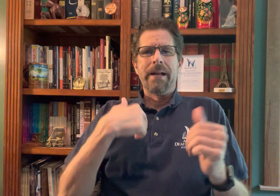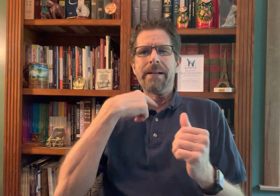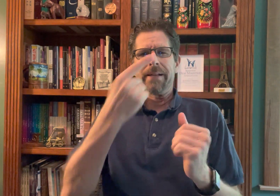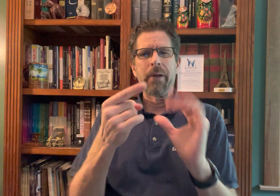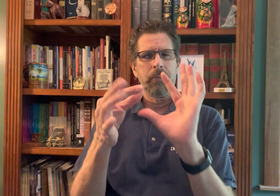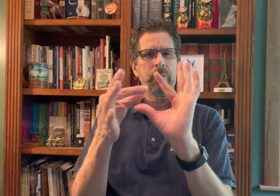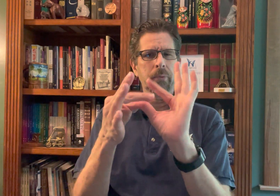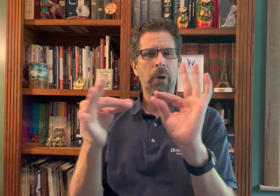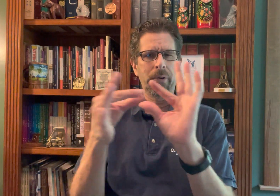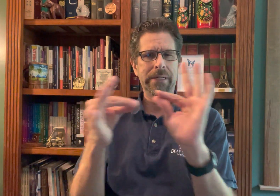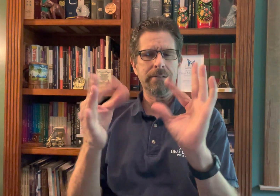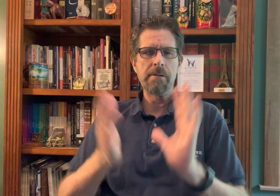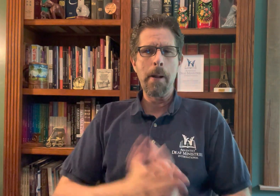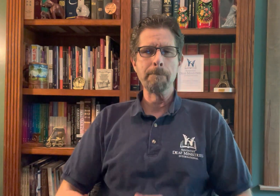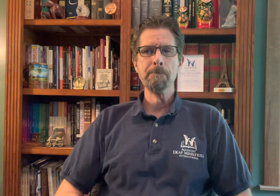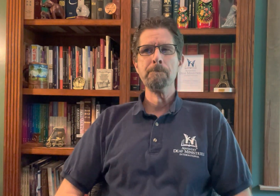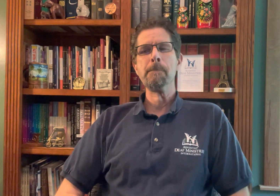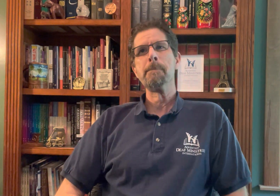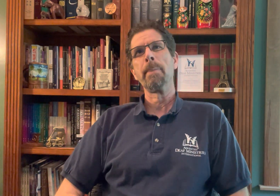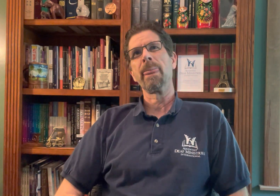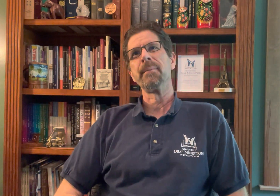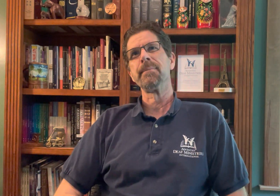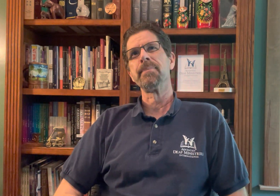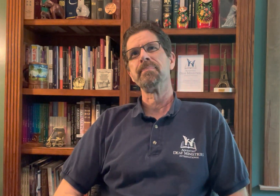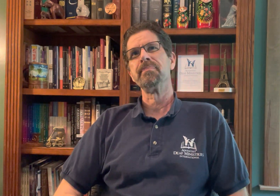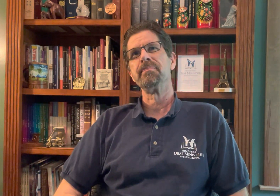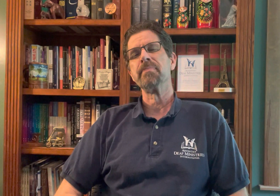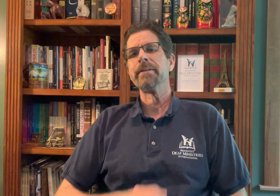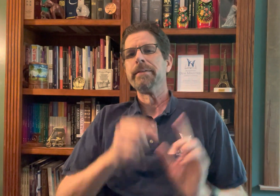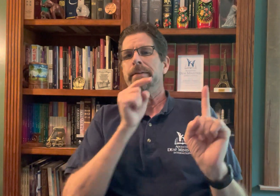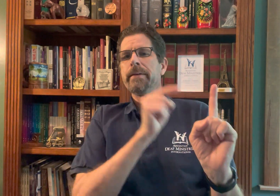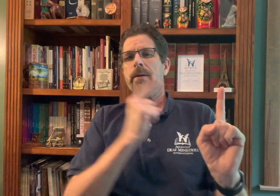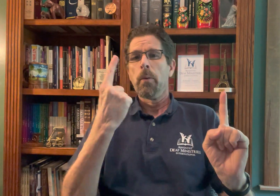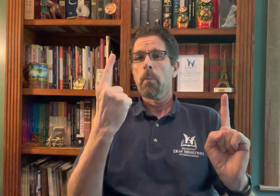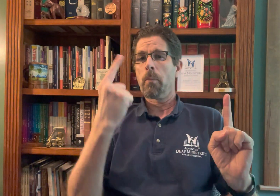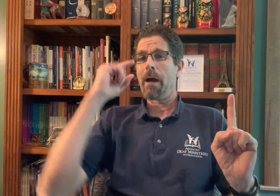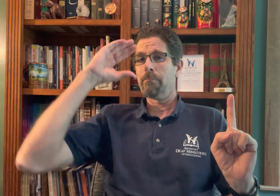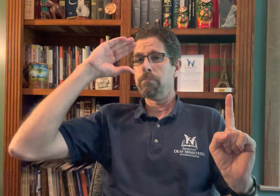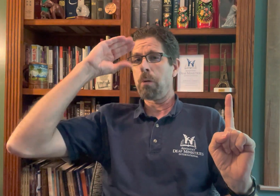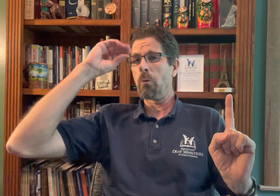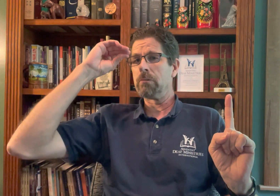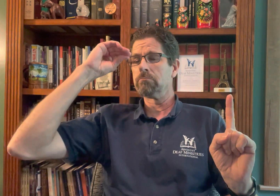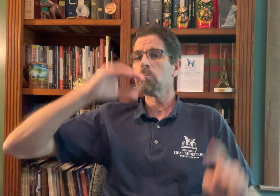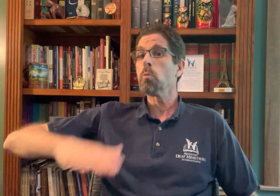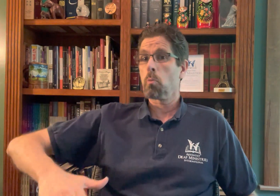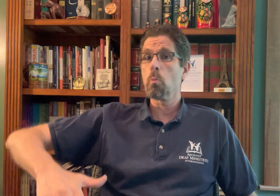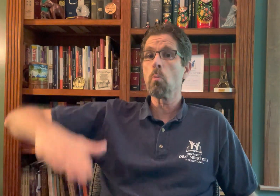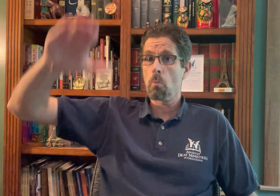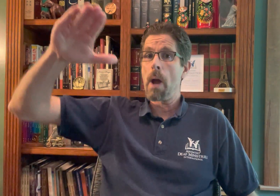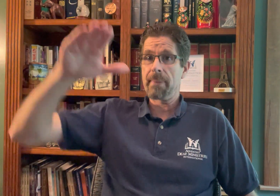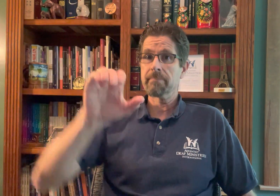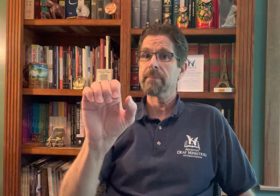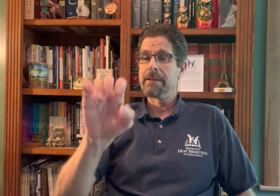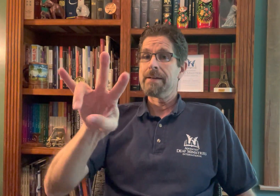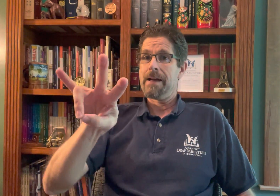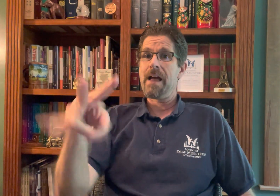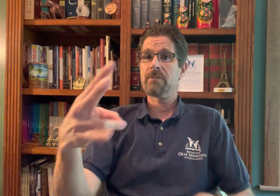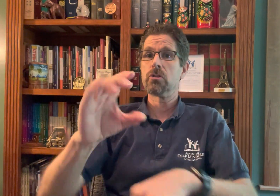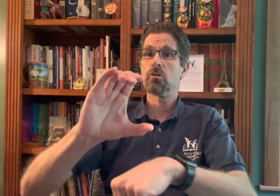So, the needs are different. I'd like to share with you about a young boy